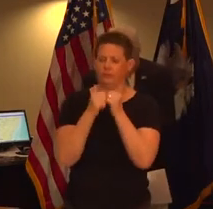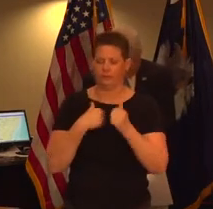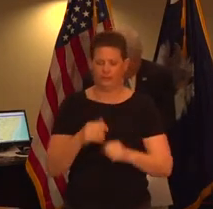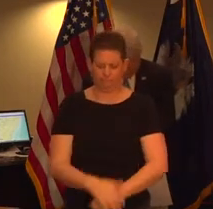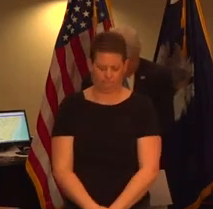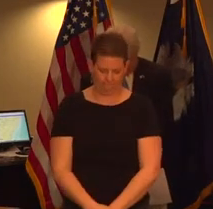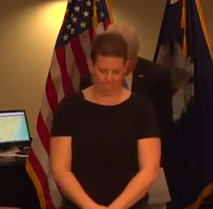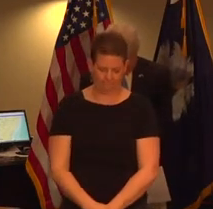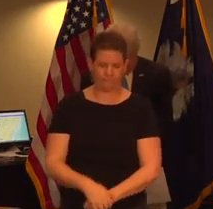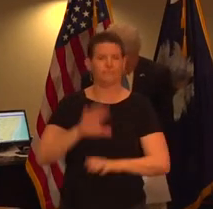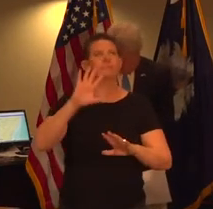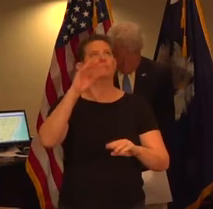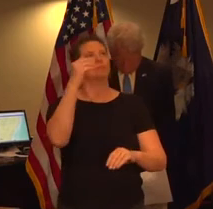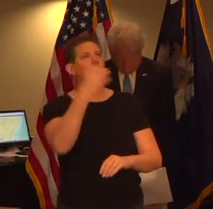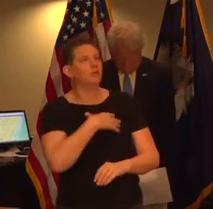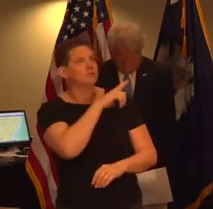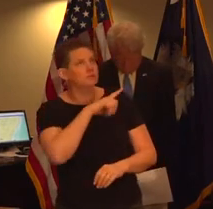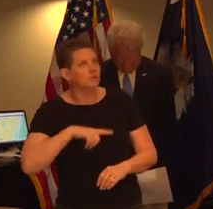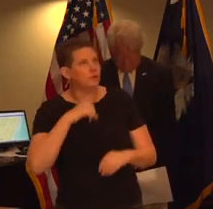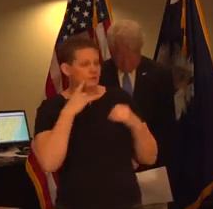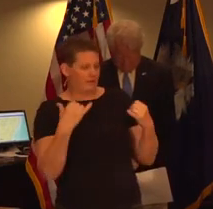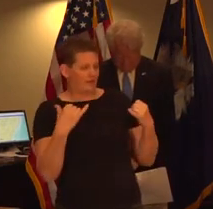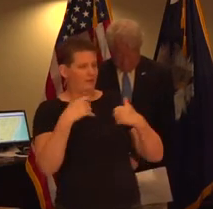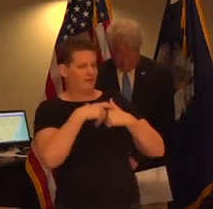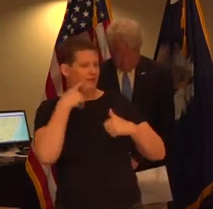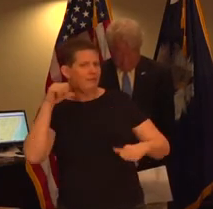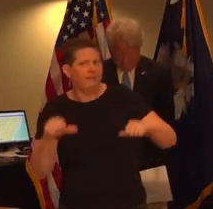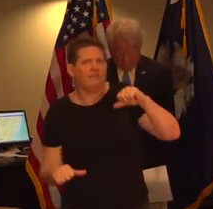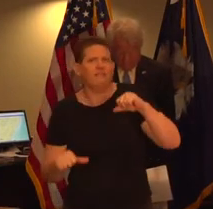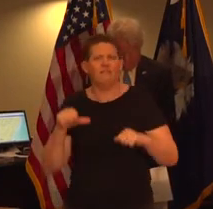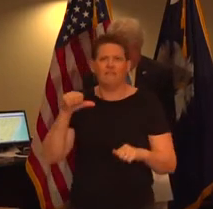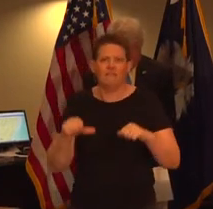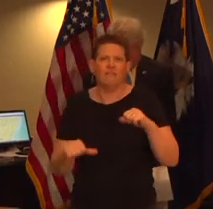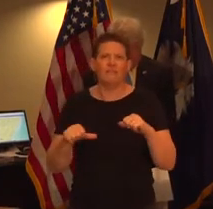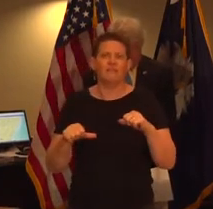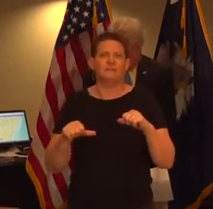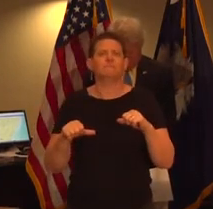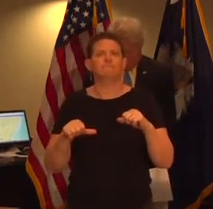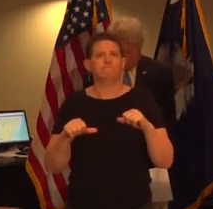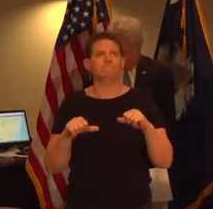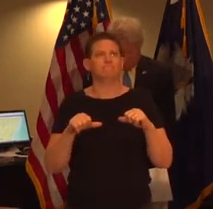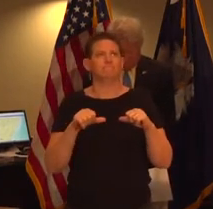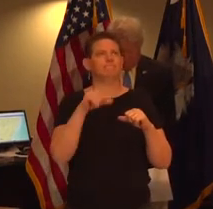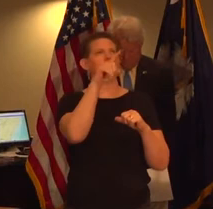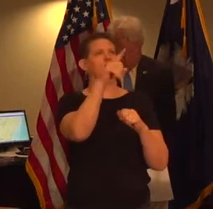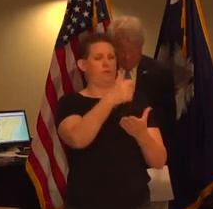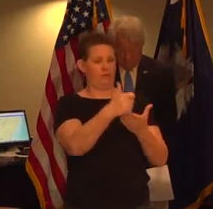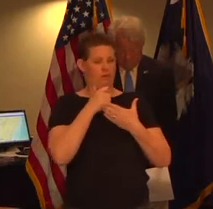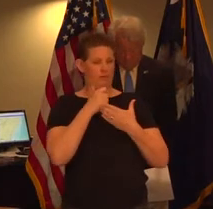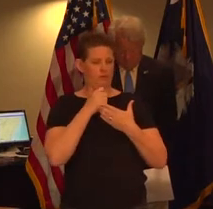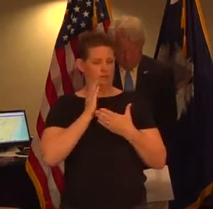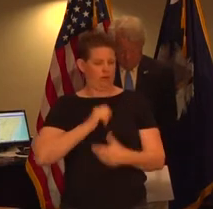gracious lord during this time of uncertainty help us to choose have an attitude of